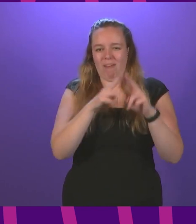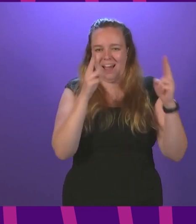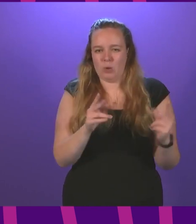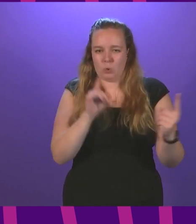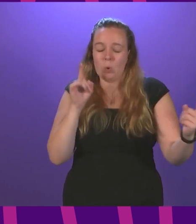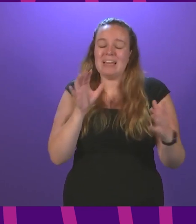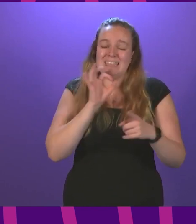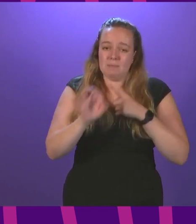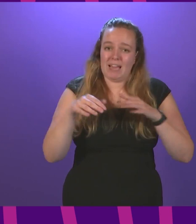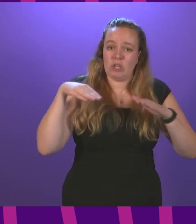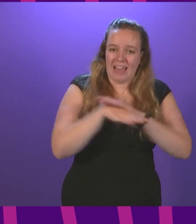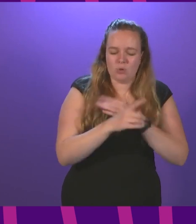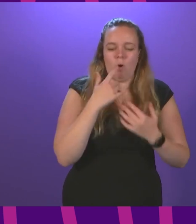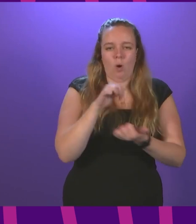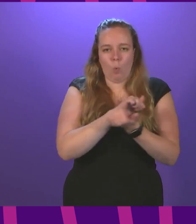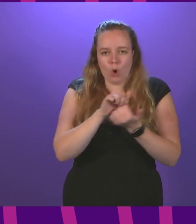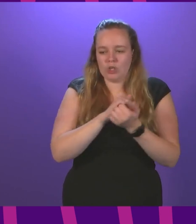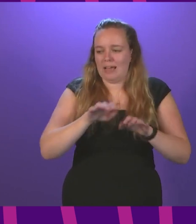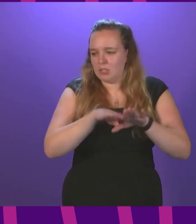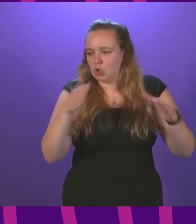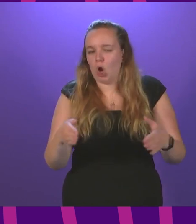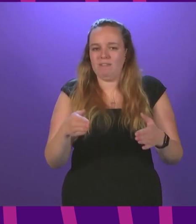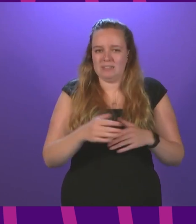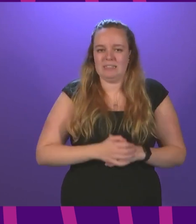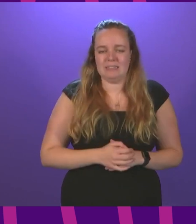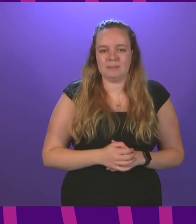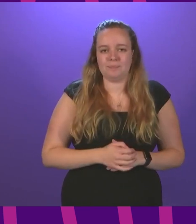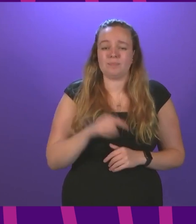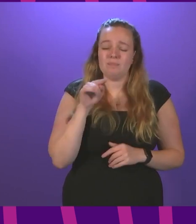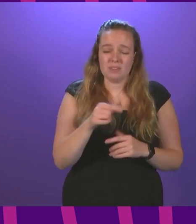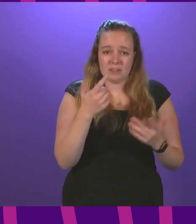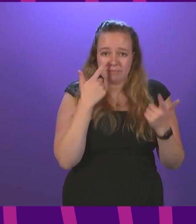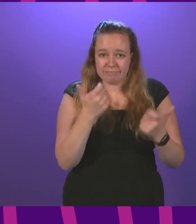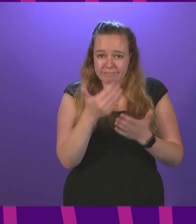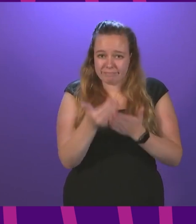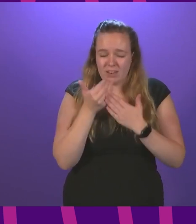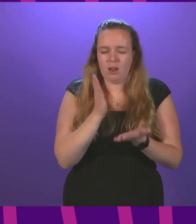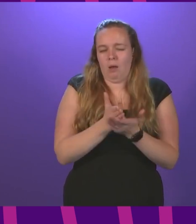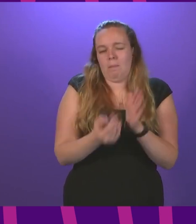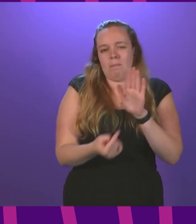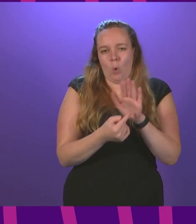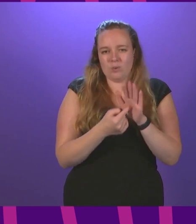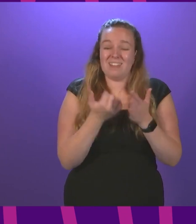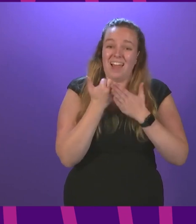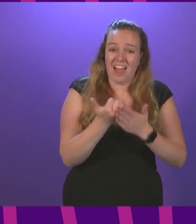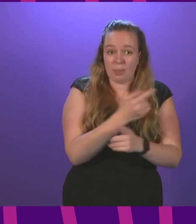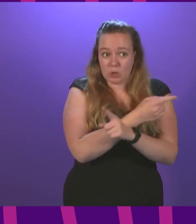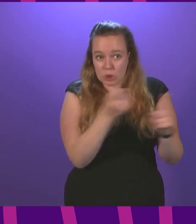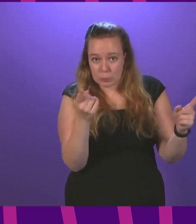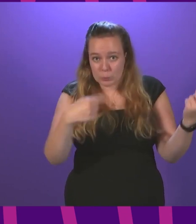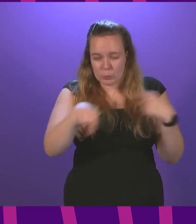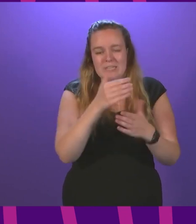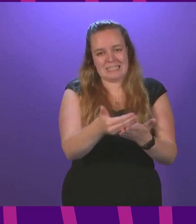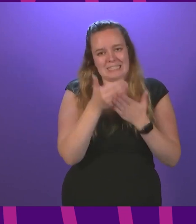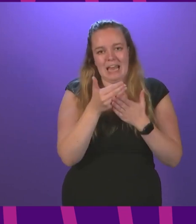especially indoors, and wash hands and surfaces thoroughly. All of these precautions really do matter. They will help keep you and those around you